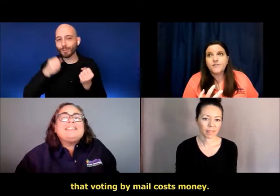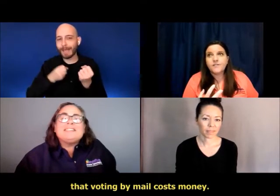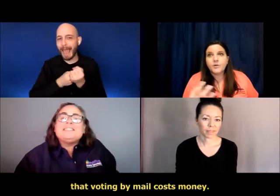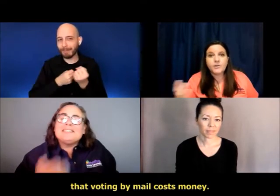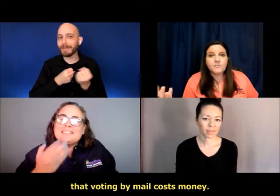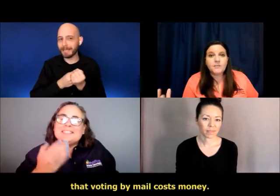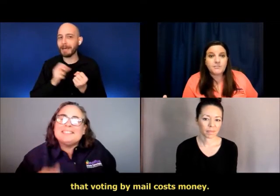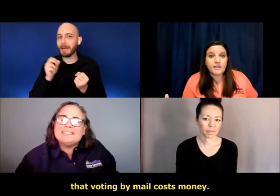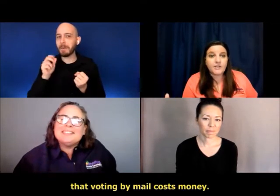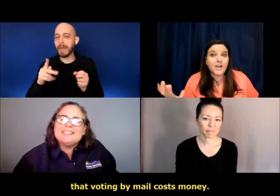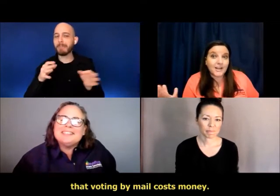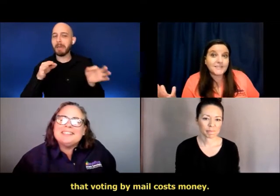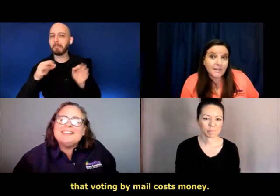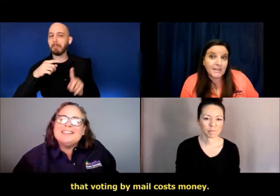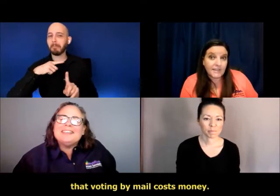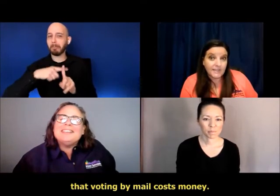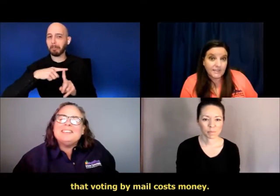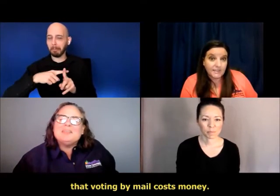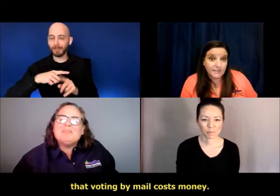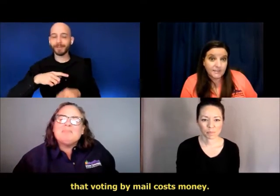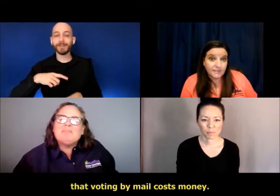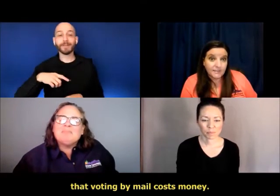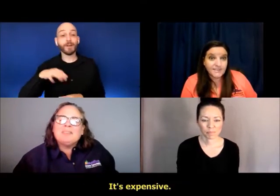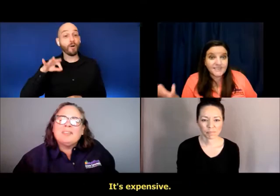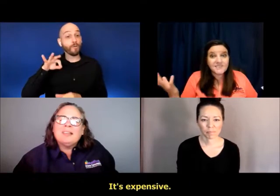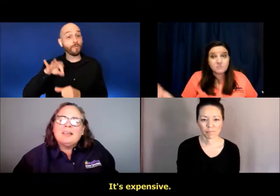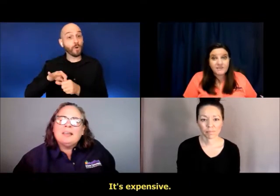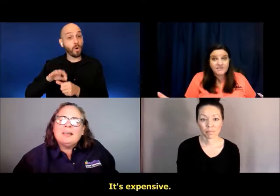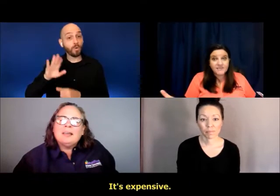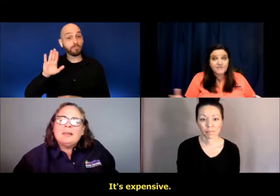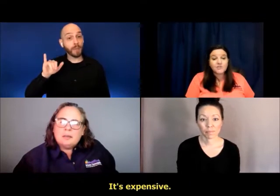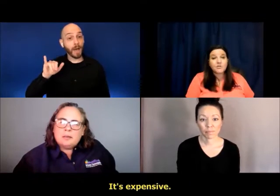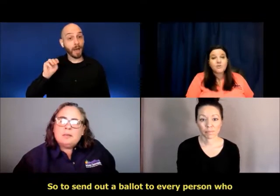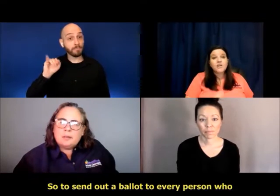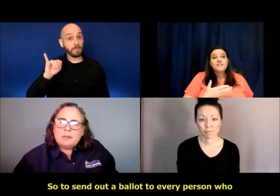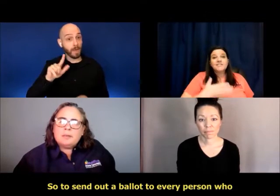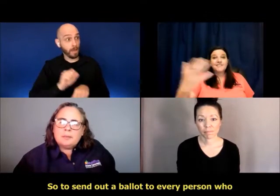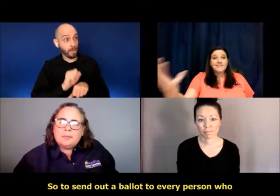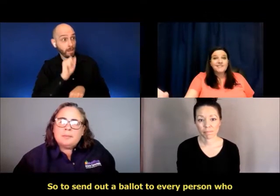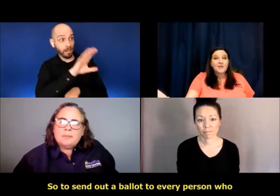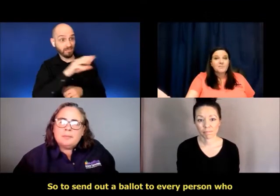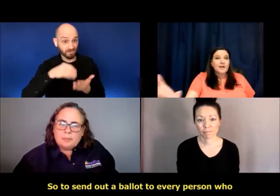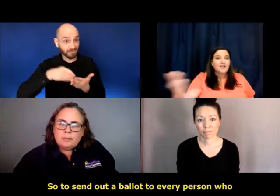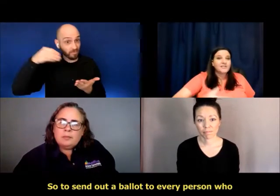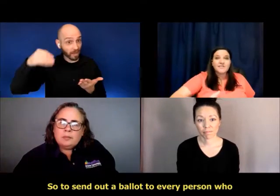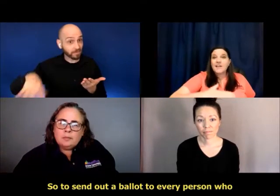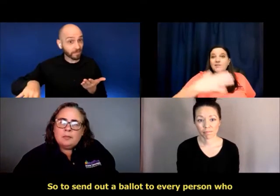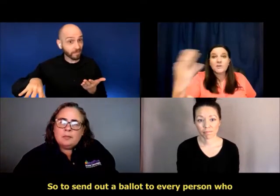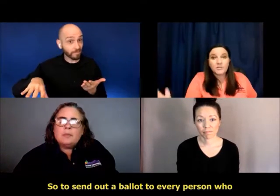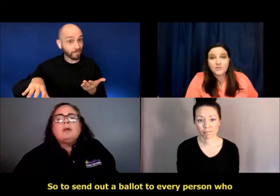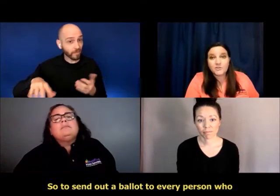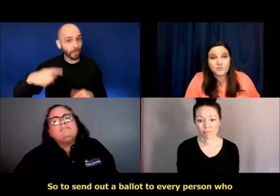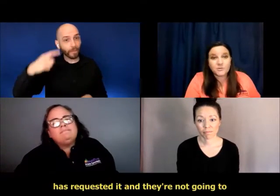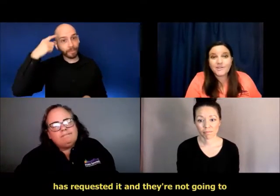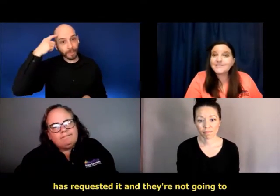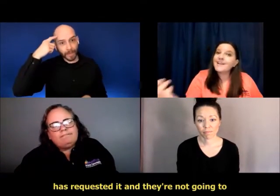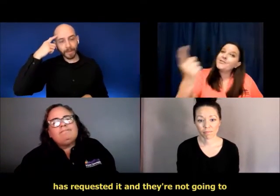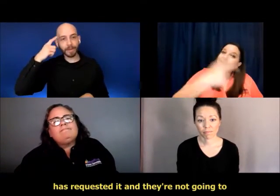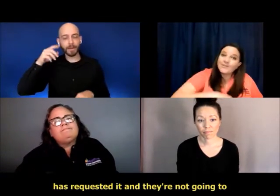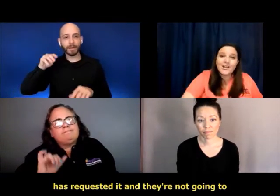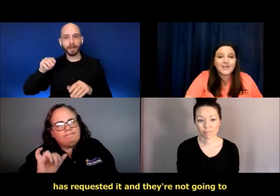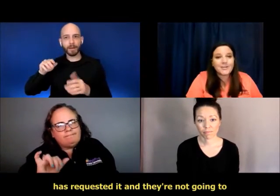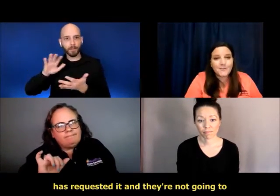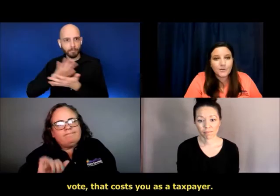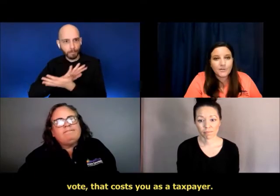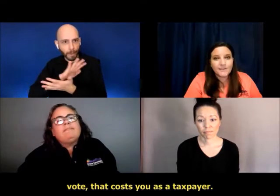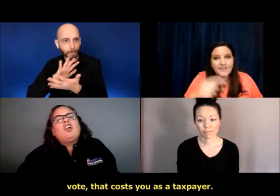voting by mail costs money. It's expensive. So, to send out a ballot to every person who's requested